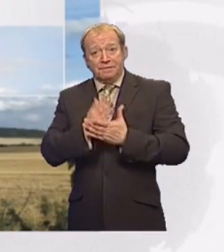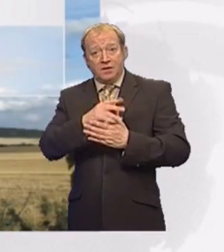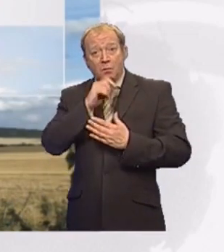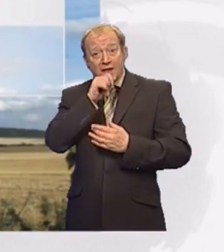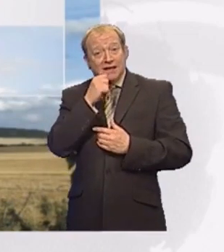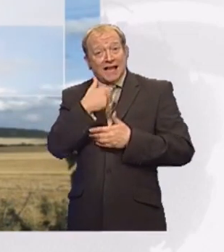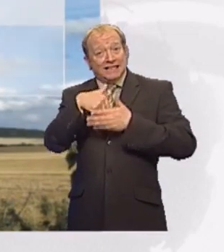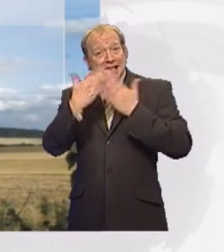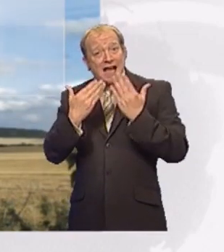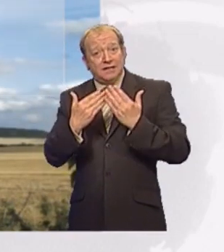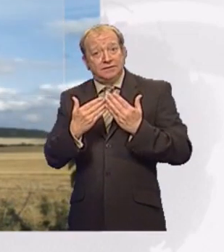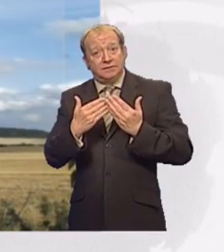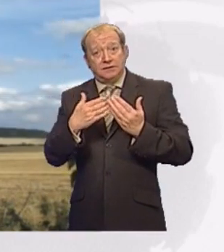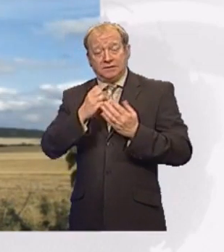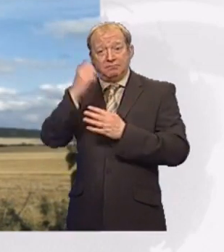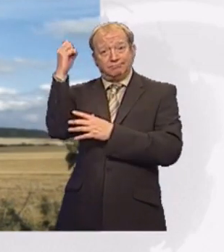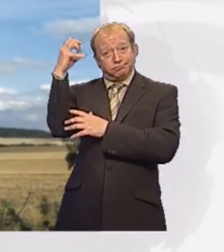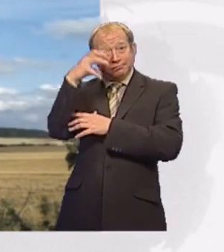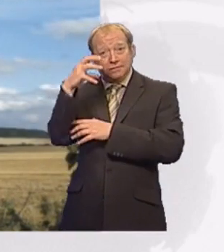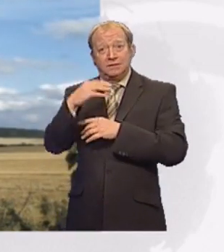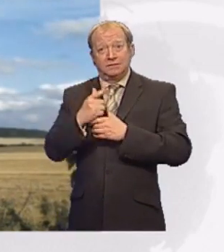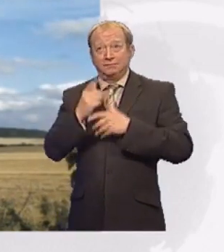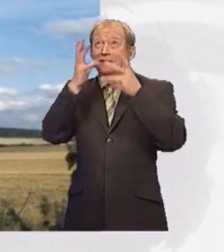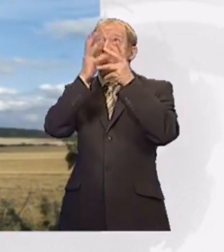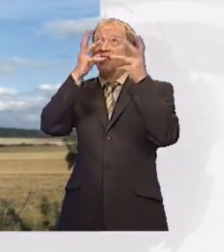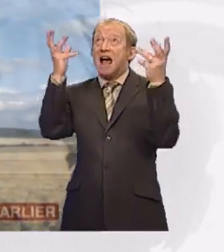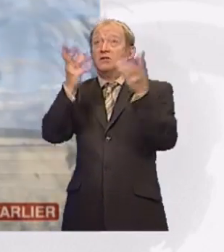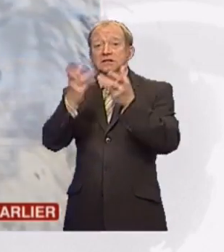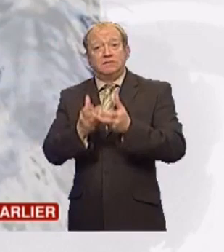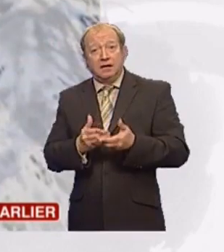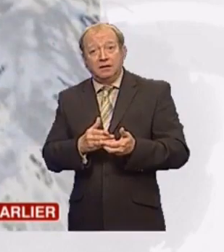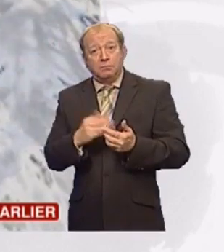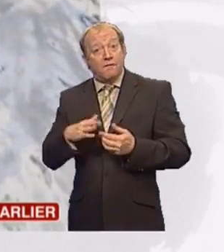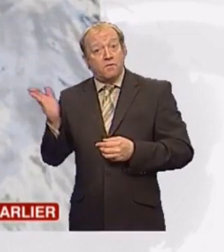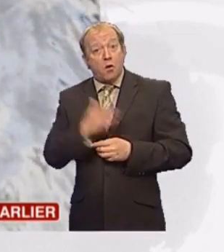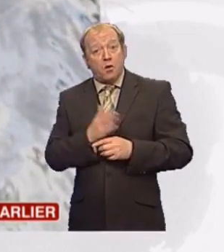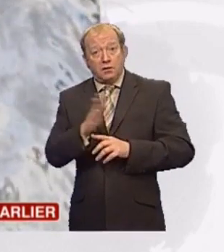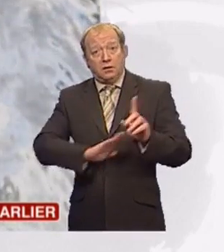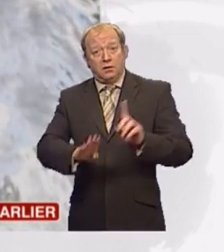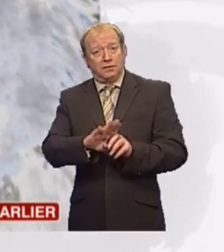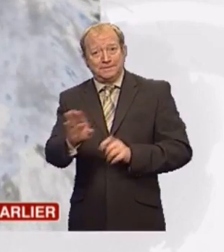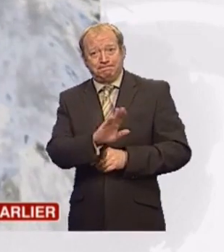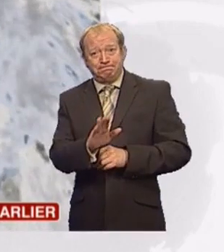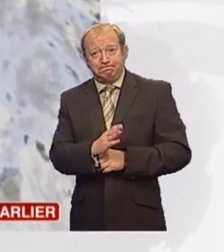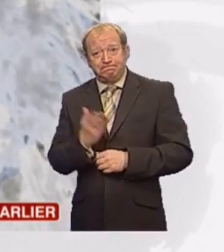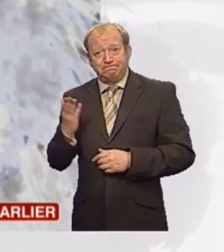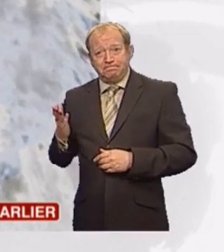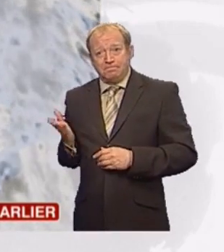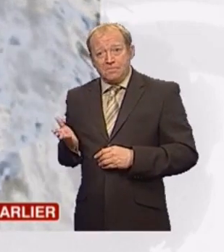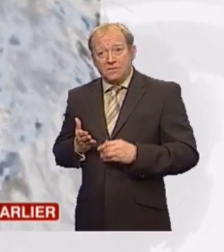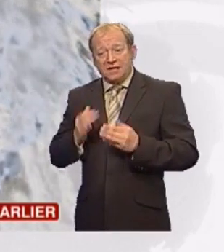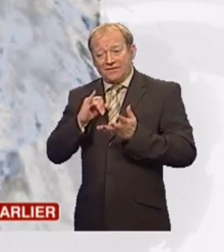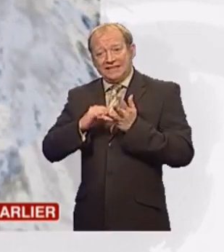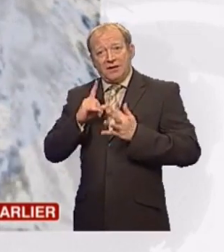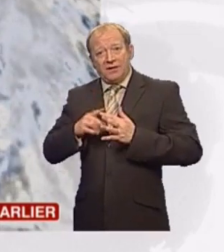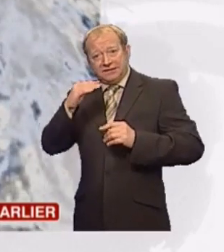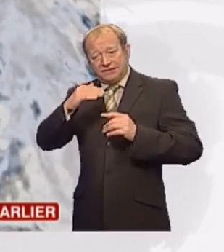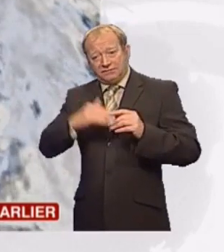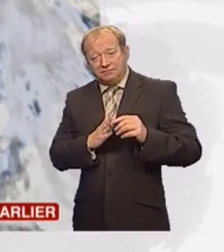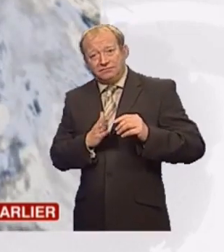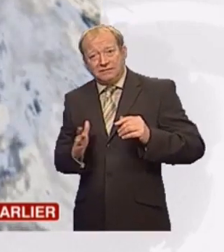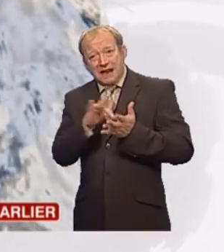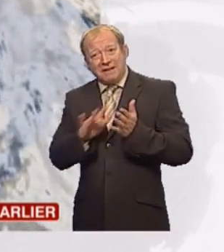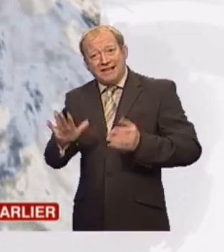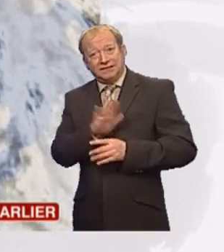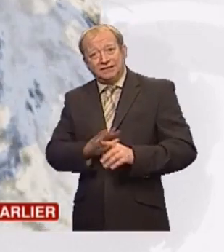decent day. There'll be some blue sky with some fluffy clouds as well, but certainly not for everybody. The picture, for example, across the southeast, the Midlands